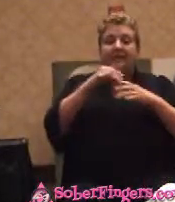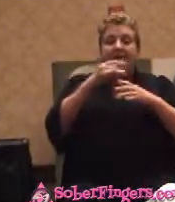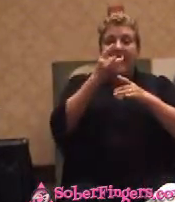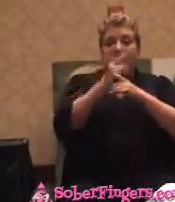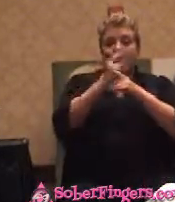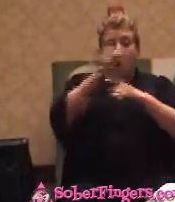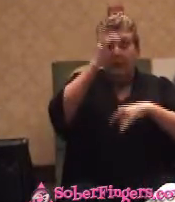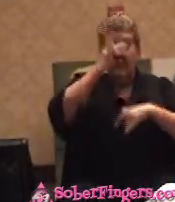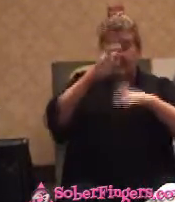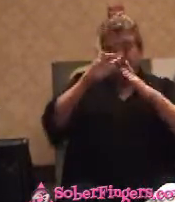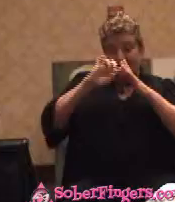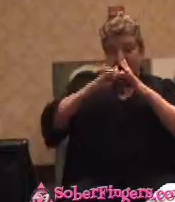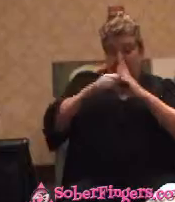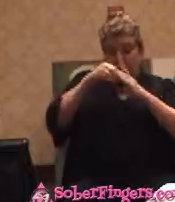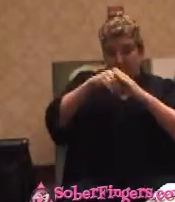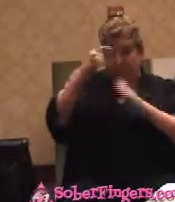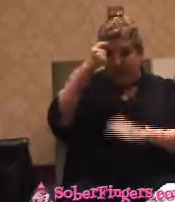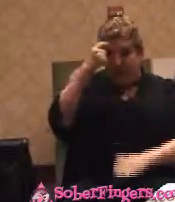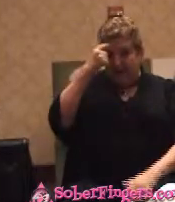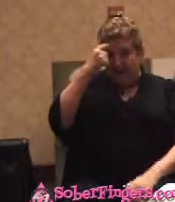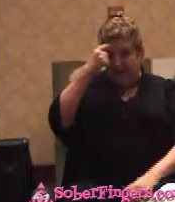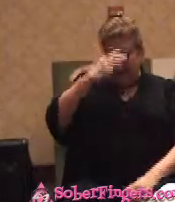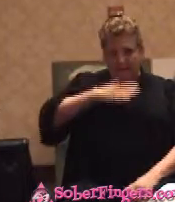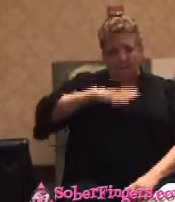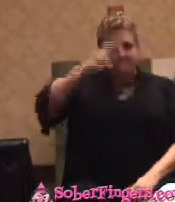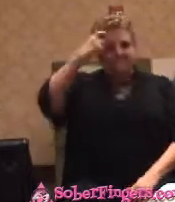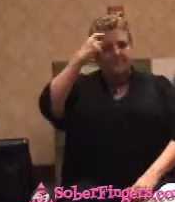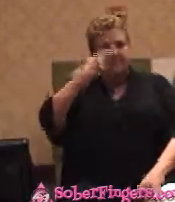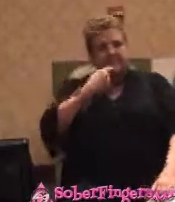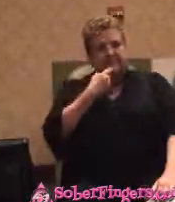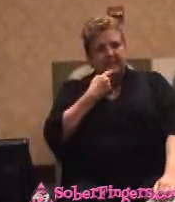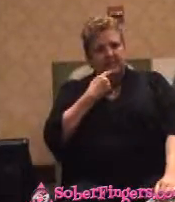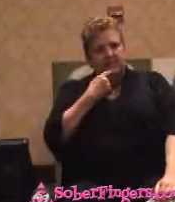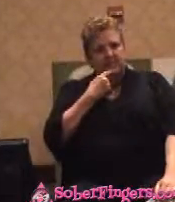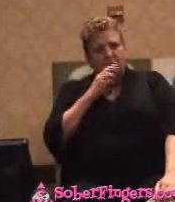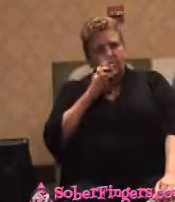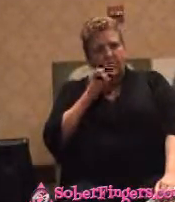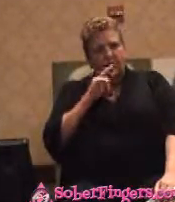Well, my mind would say to me, well, it's about all the martinis today.